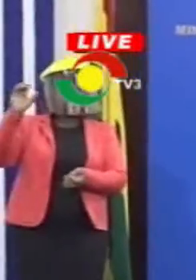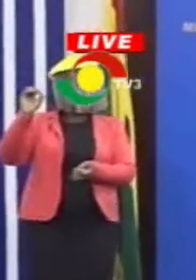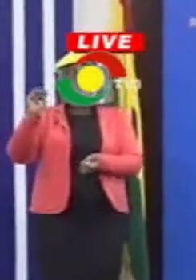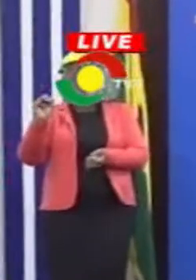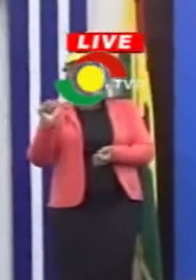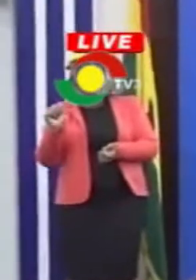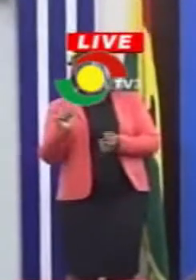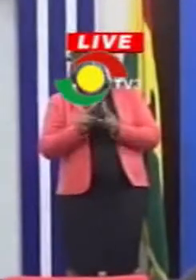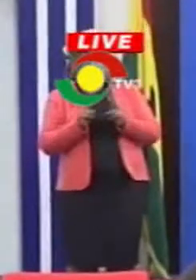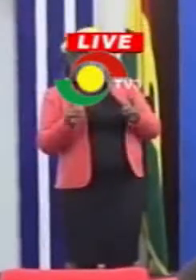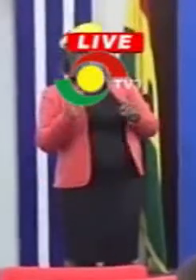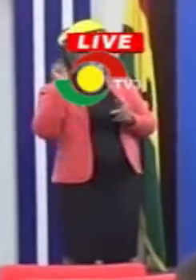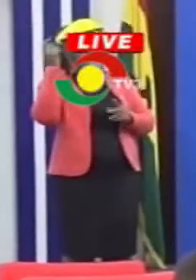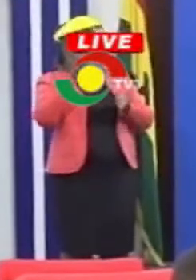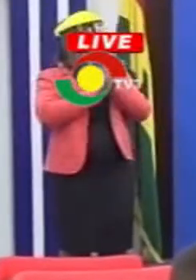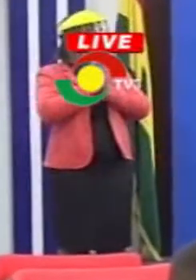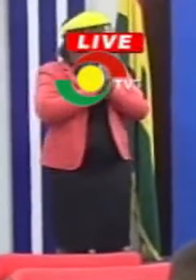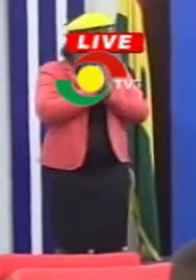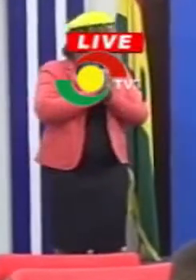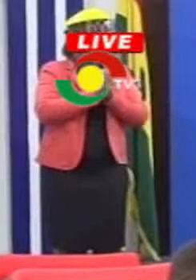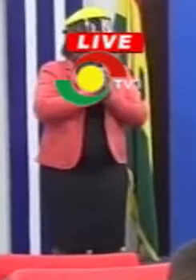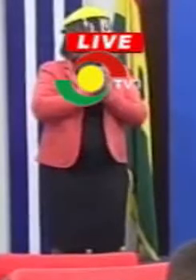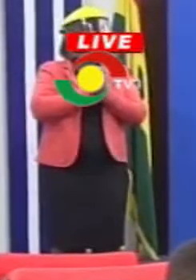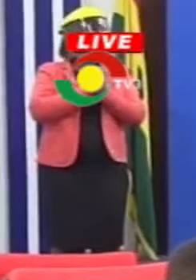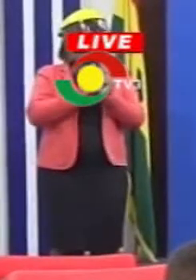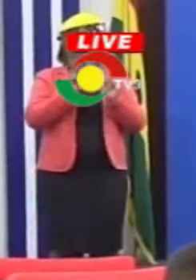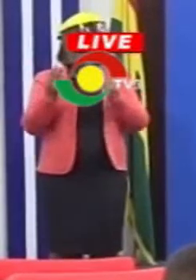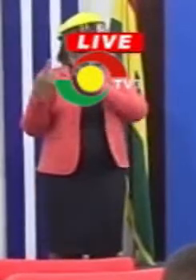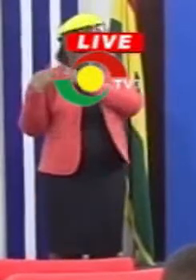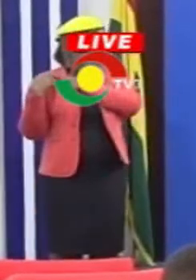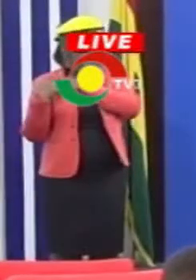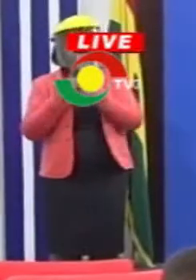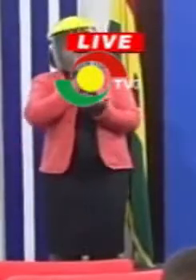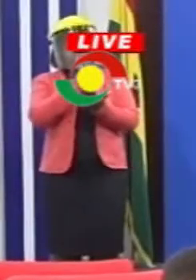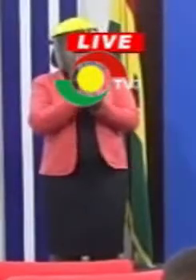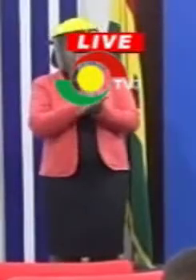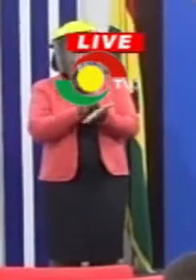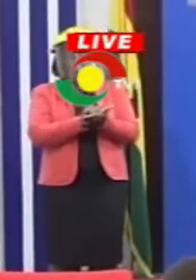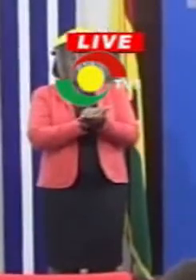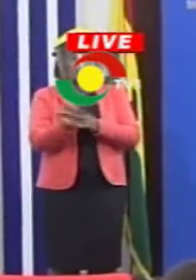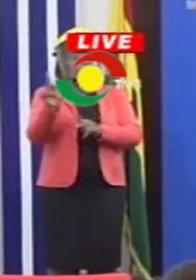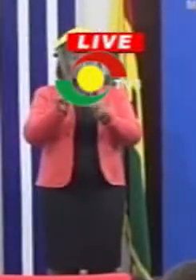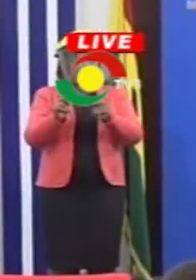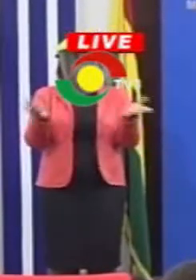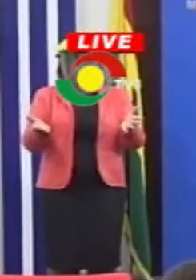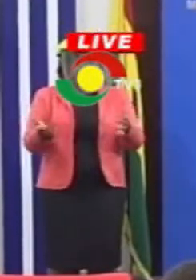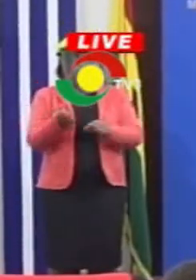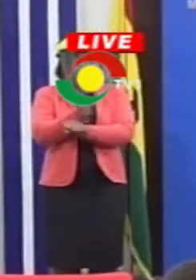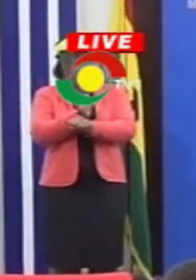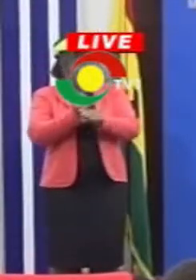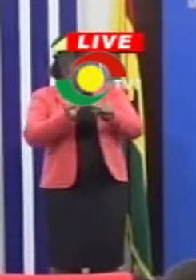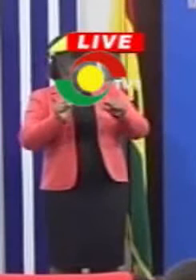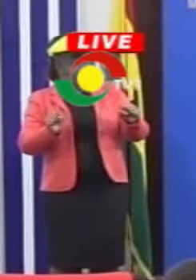the state is interested because under the Vienna Convention and other things, we have a responsibility to ensure that such